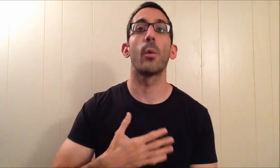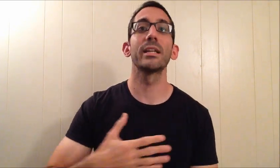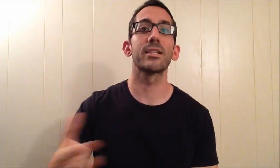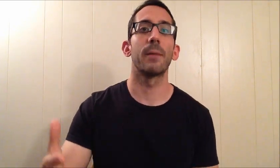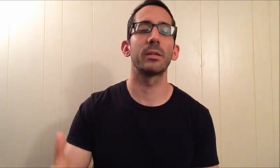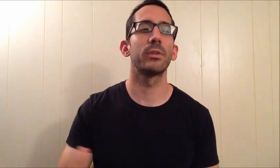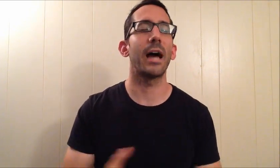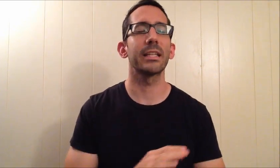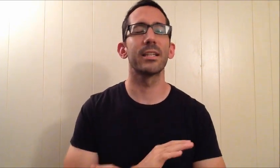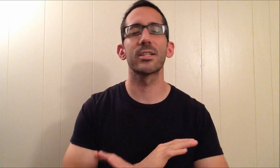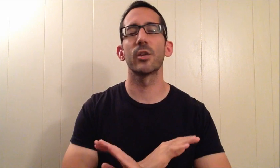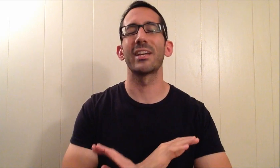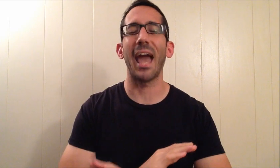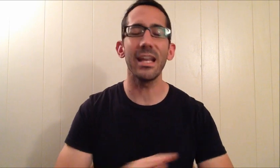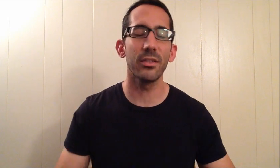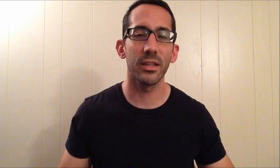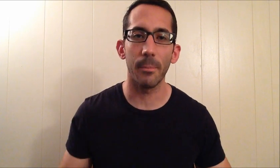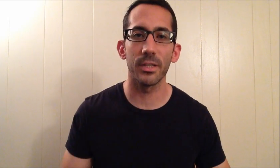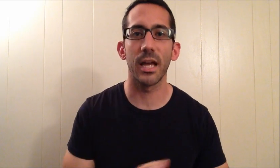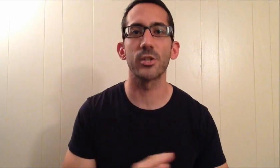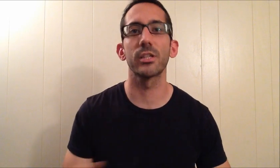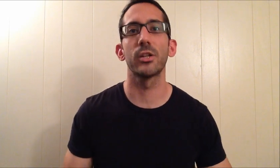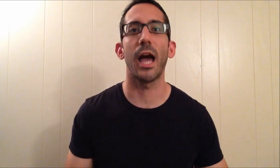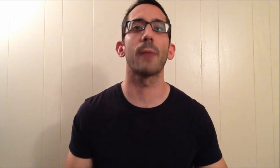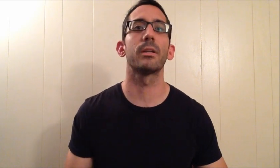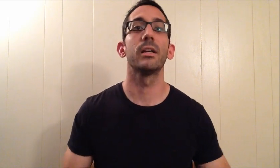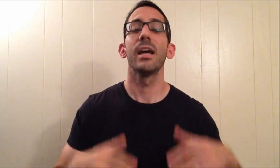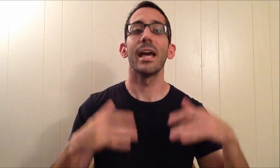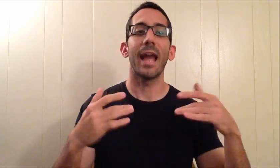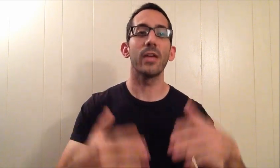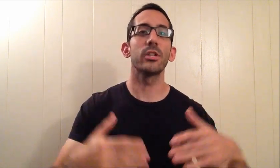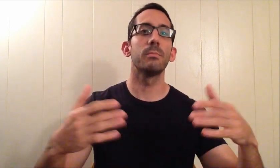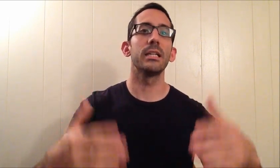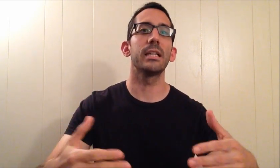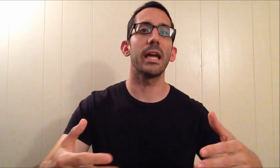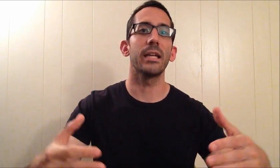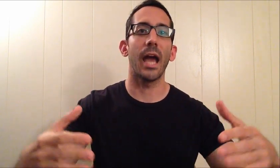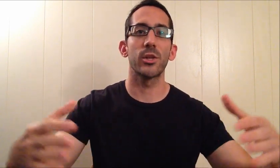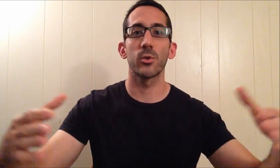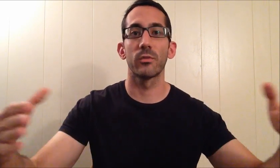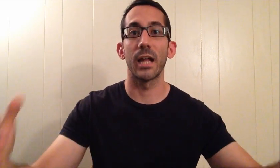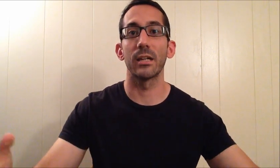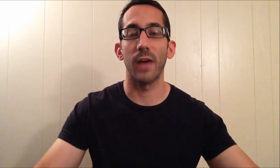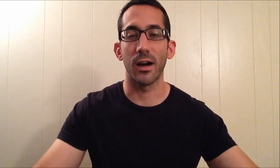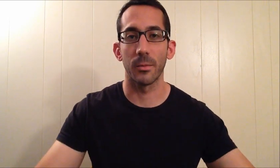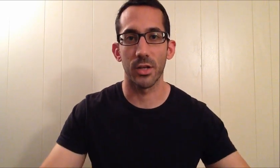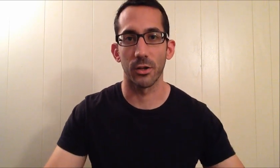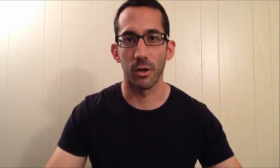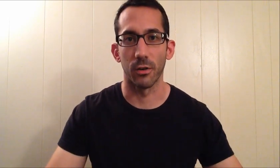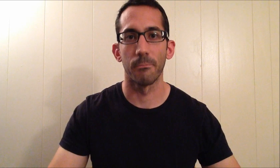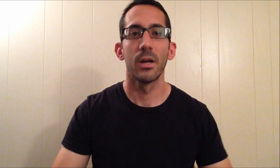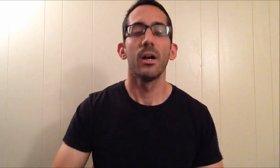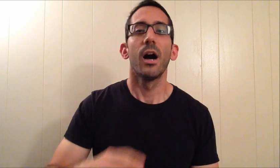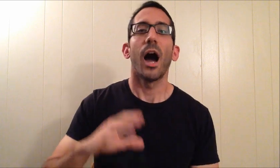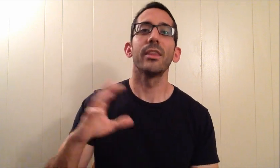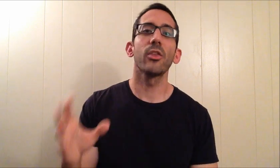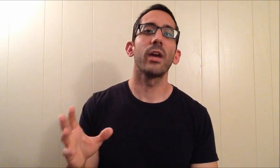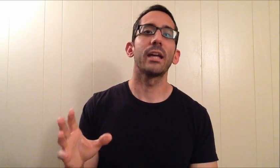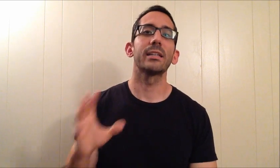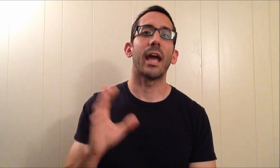going into something without considering anything that potentially could happen and how you can mitigate any sort of negative outcomes that occur. On the other hand, a